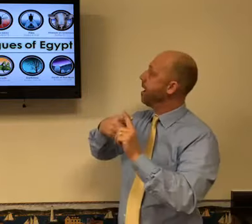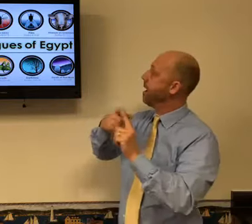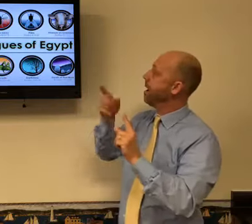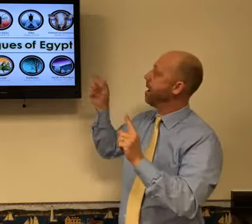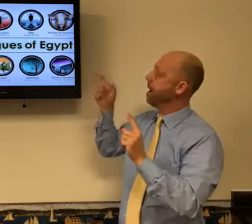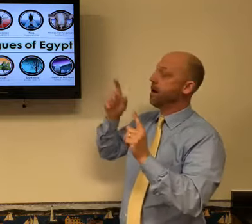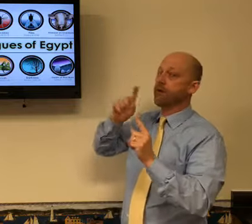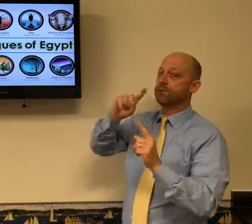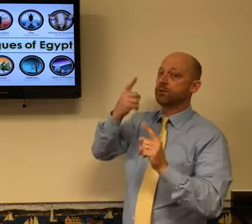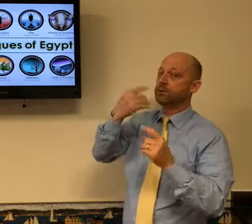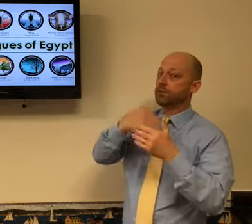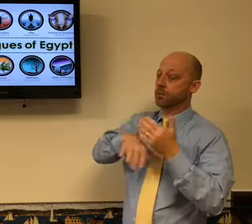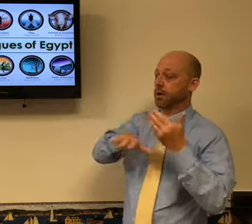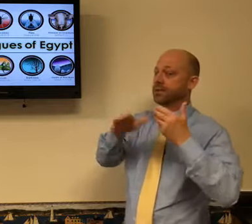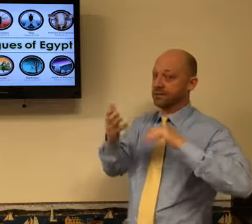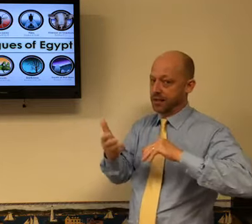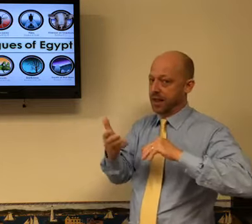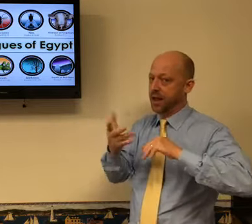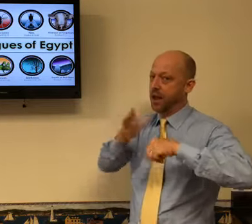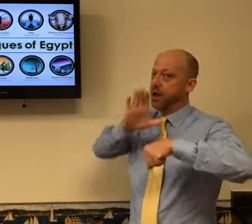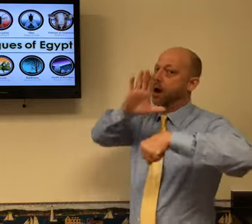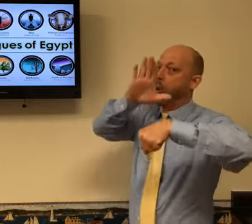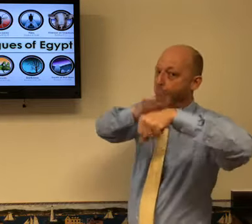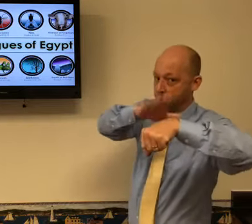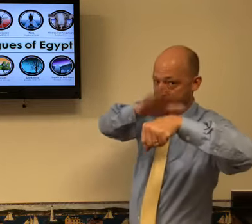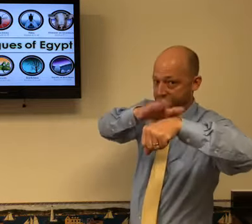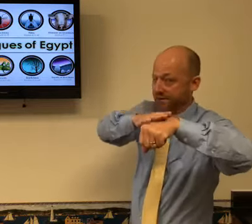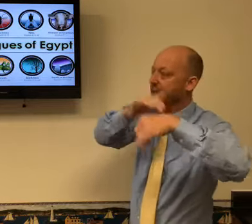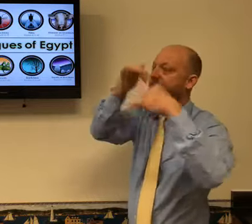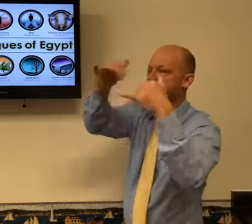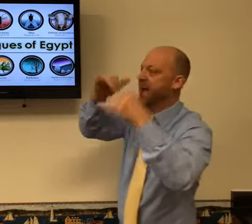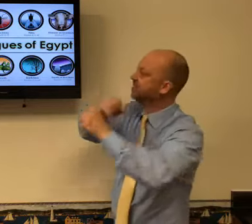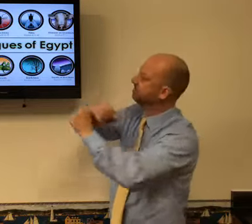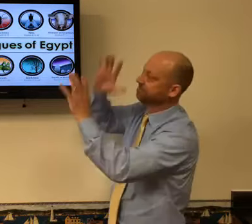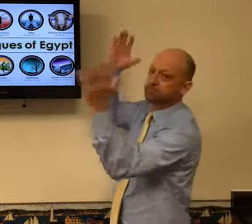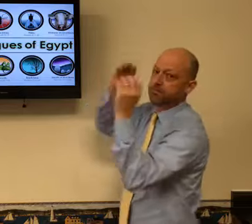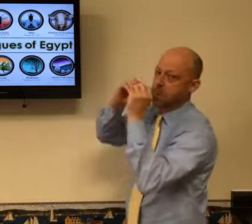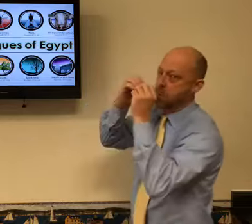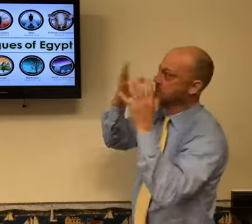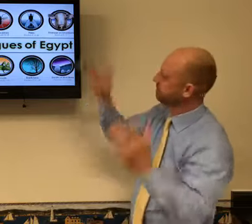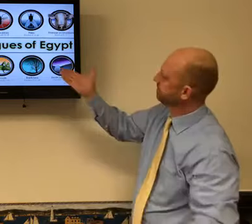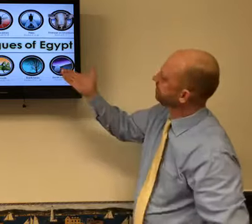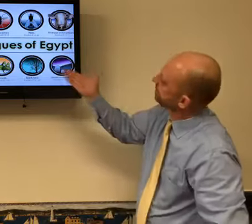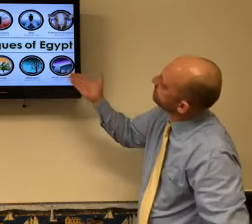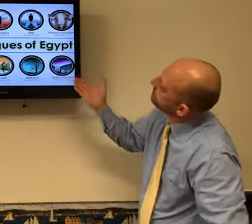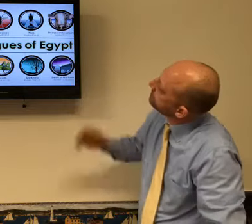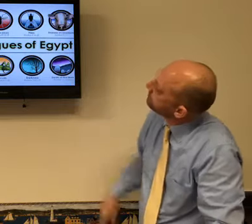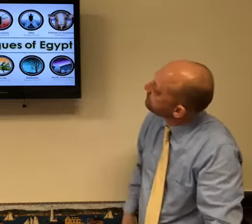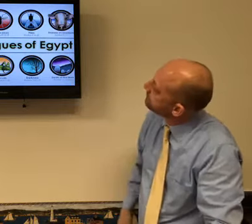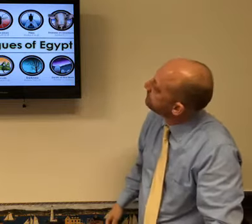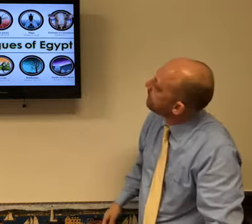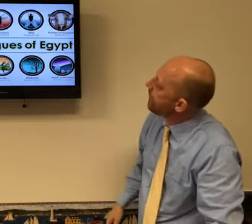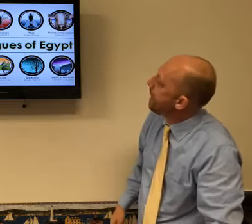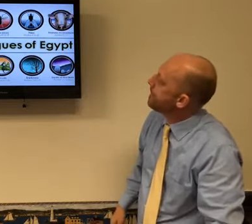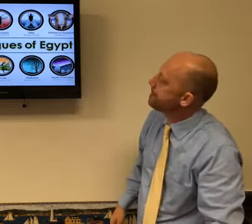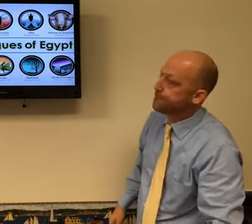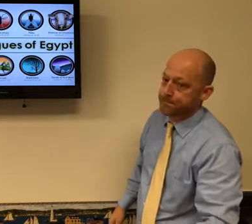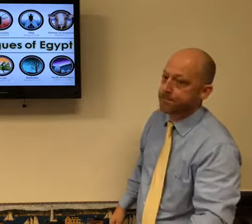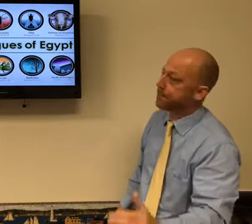but the very last sign was the death of the firstborn. It's a warning. I want to expand this a little bit more, go a little bit deeper.